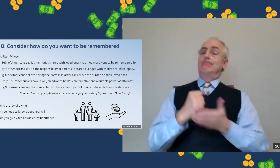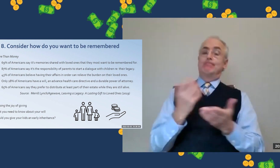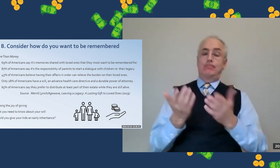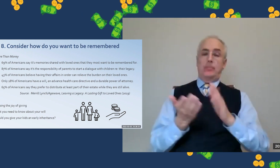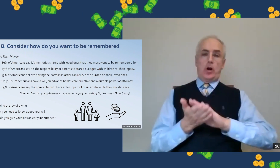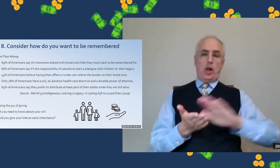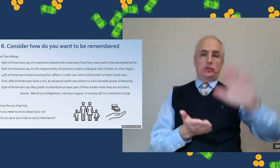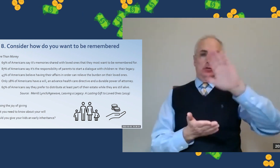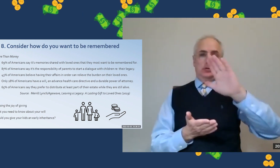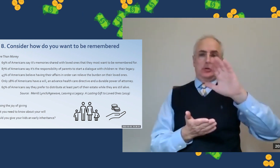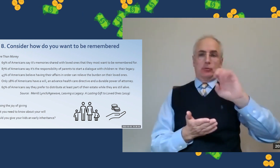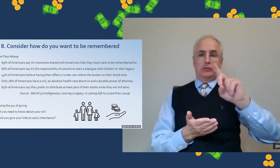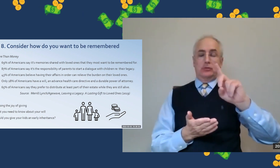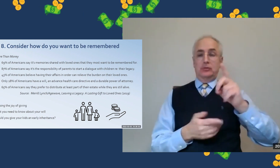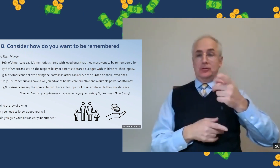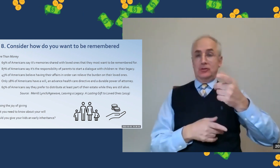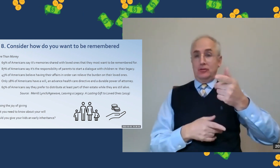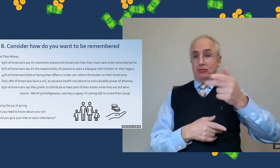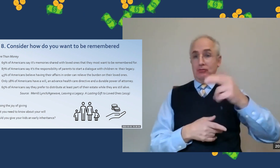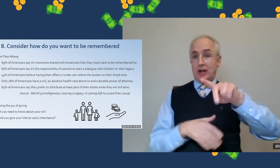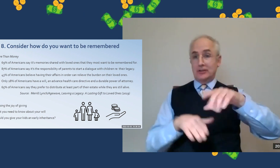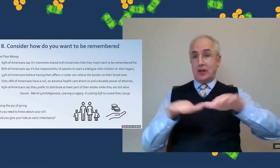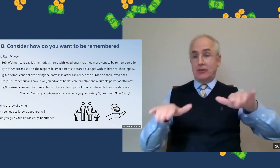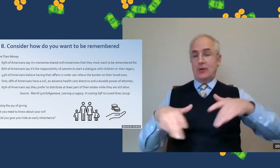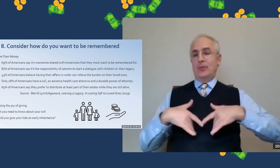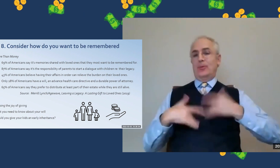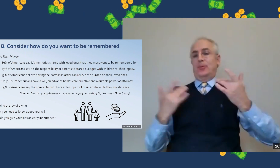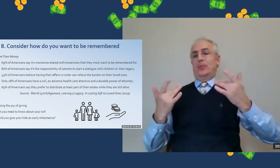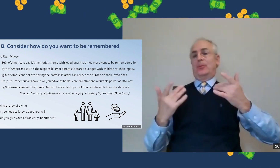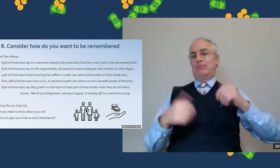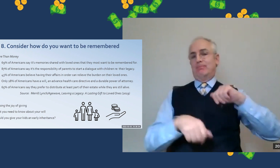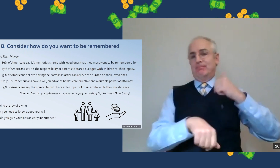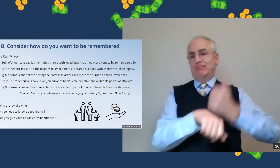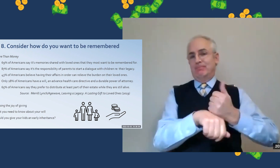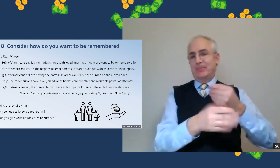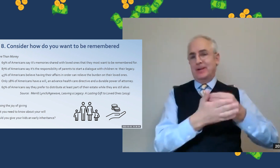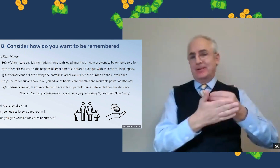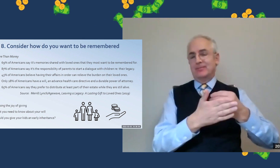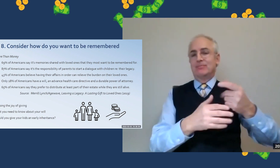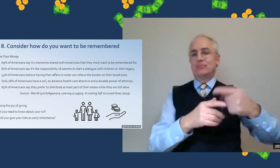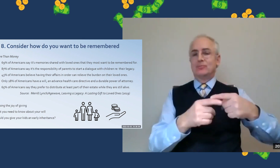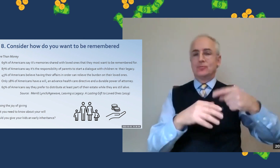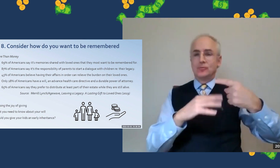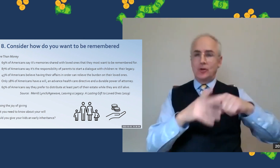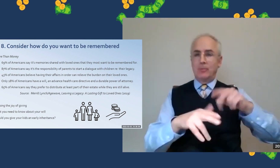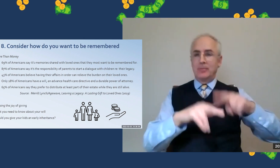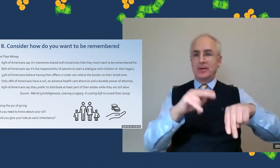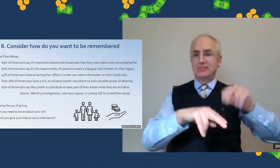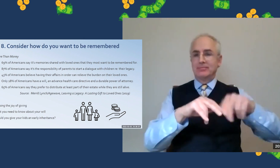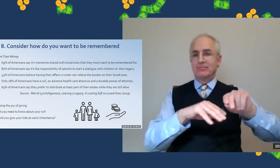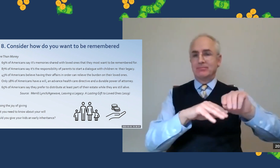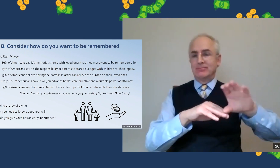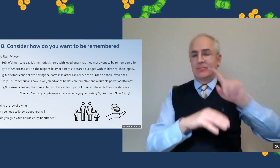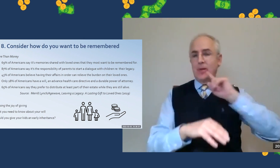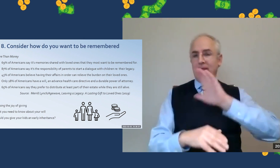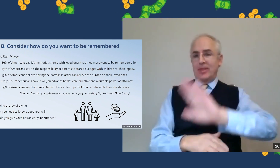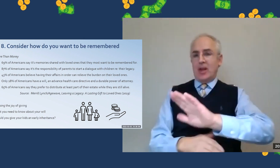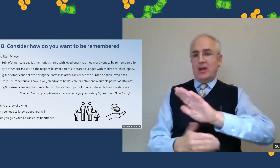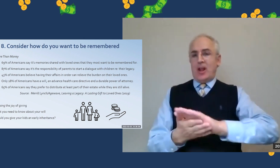There are other people who will help with grandchildren's college education. And they will be thrilled to receive that